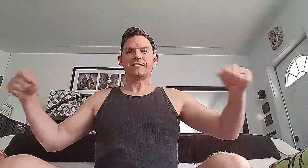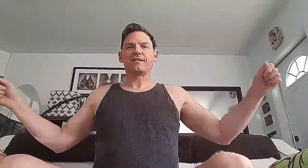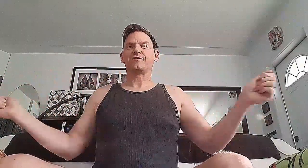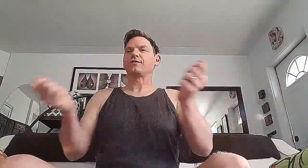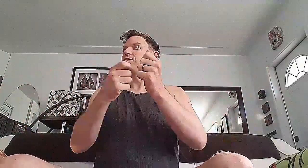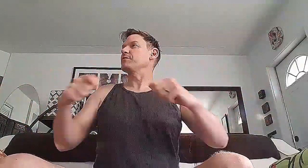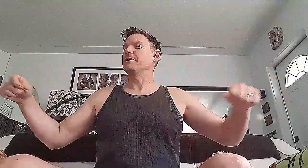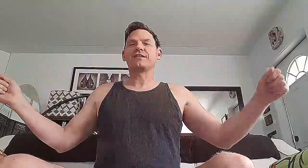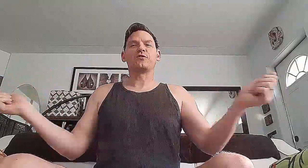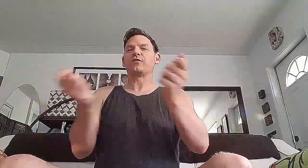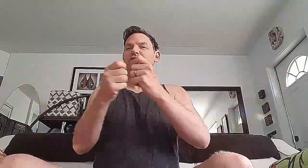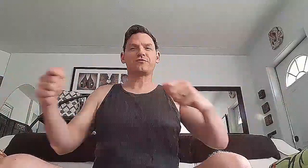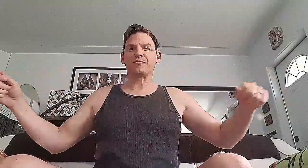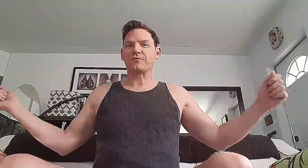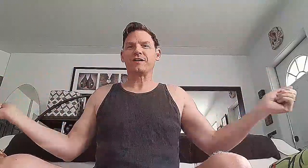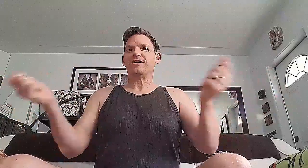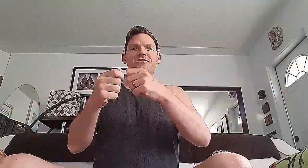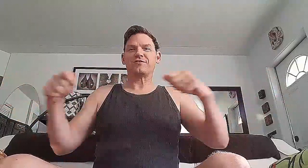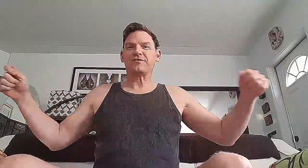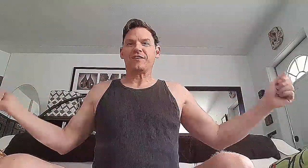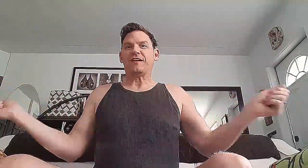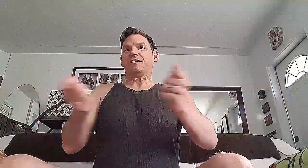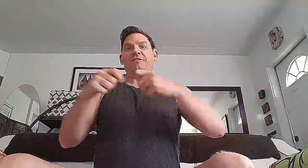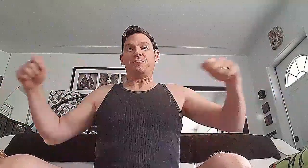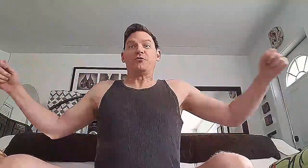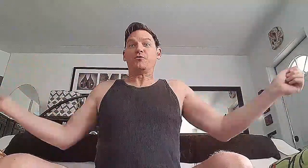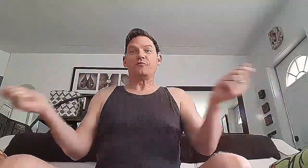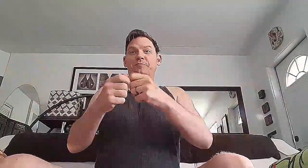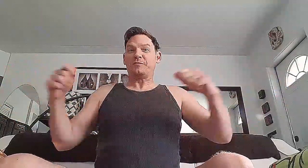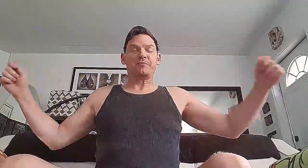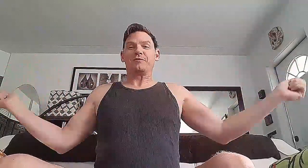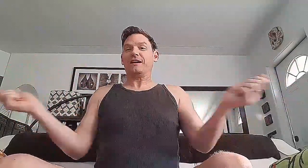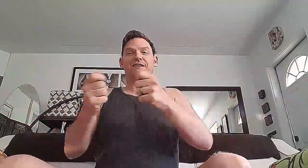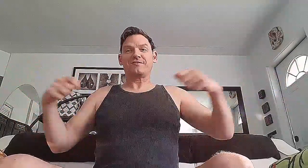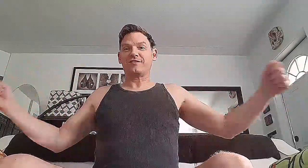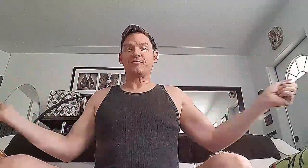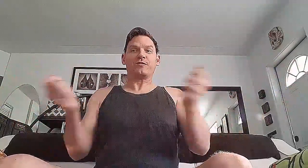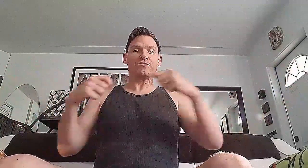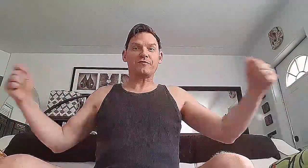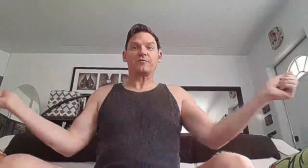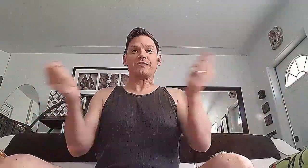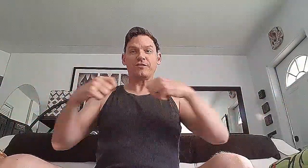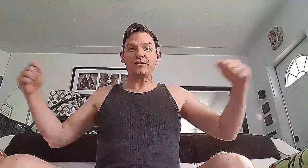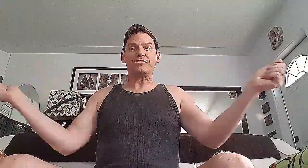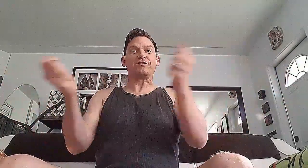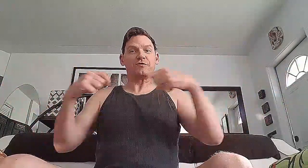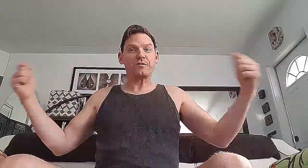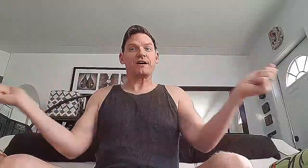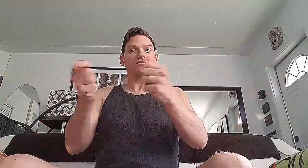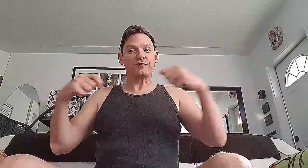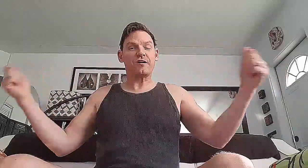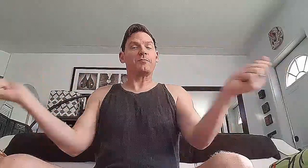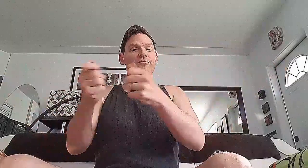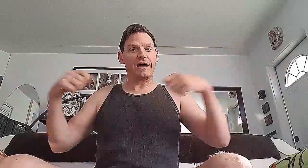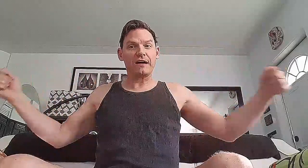Nice and good. You're making the orchestra just move people. Yes. And of course, if you're really good, you can do it extra double fast.